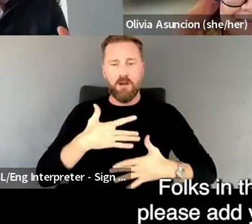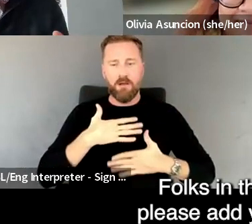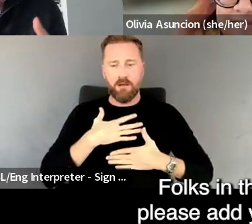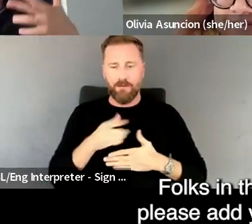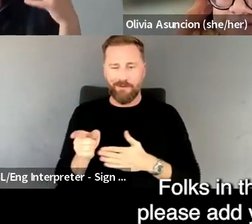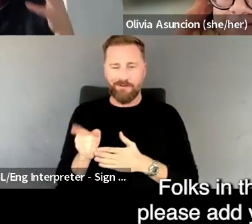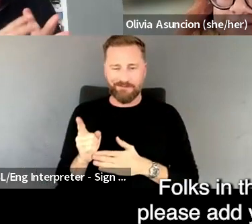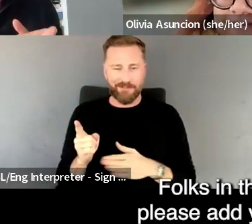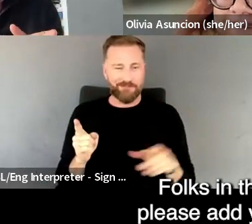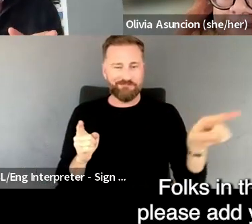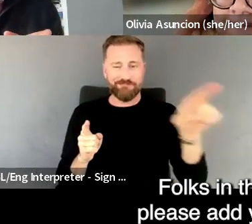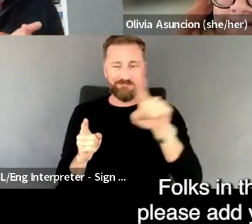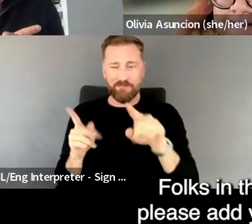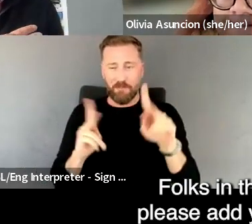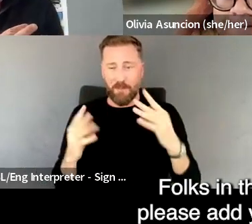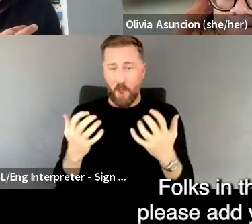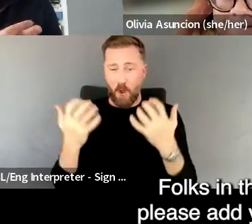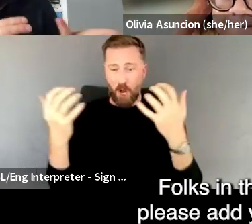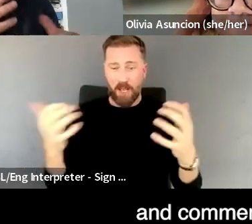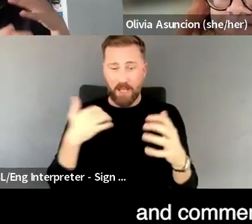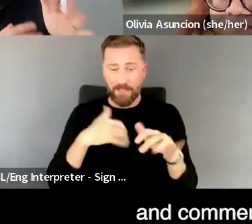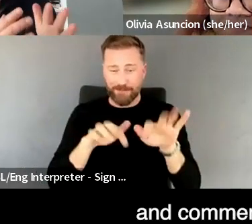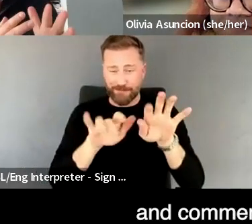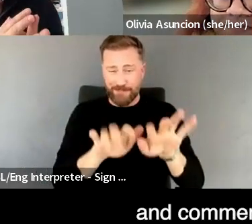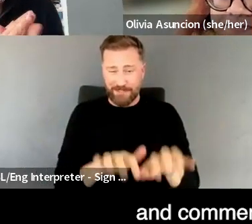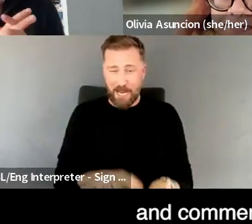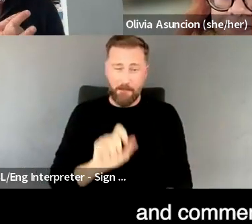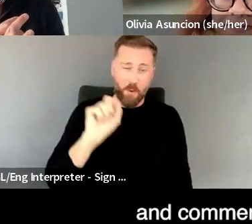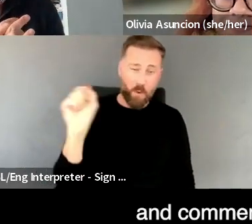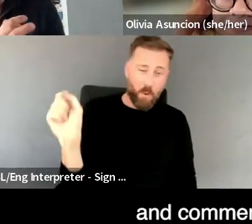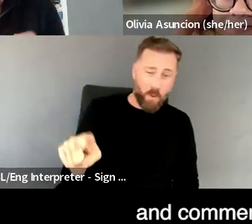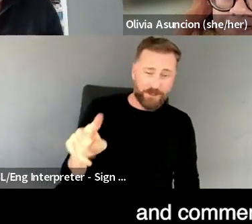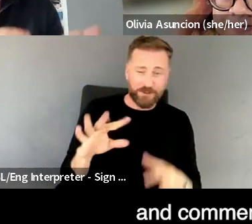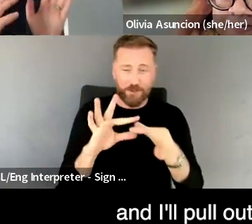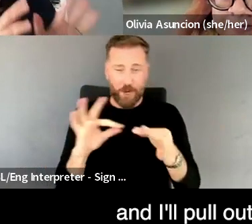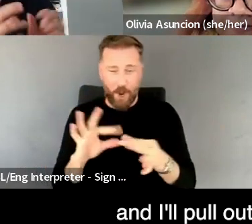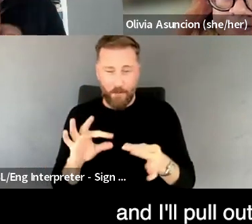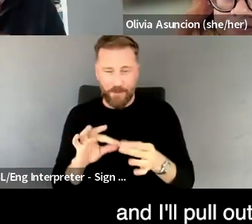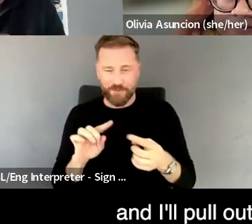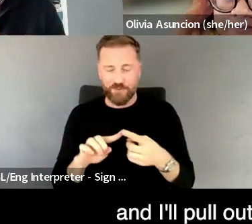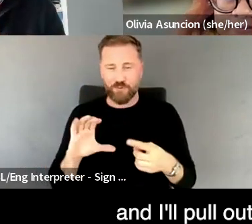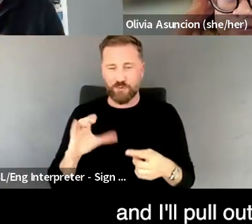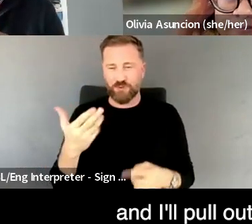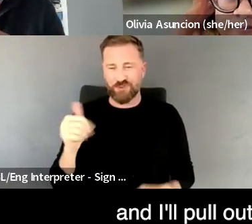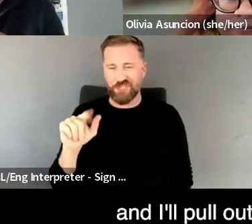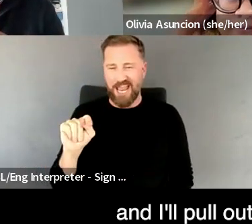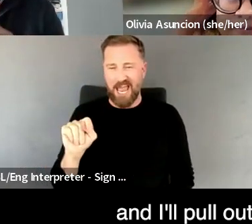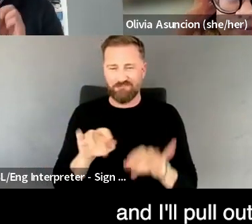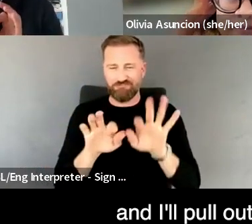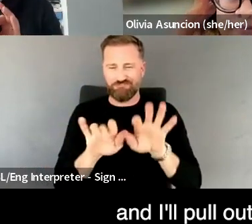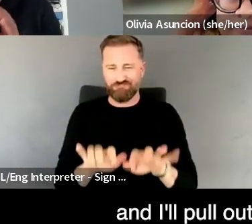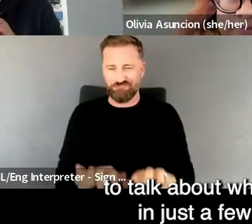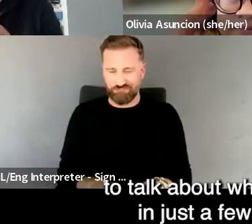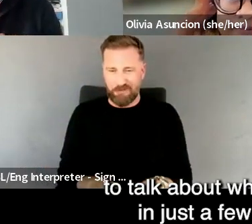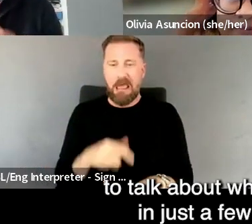Folks in the audience, please add your questions and comments, um, to the chat. Um, and I'll pull out some key